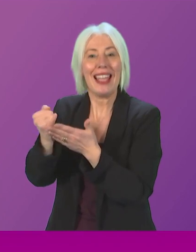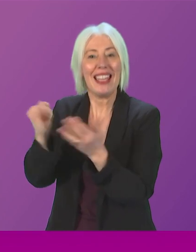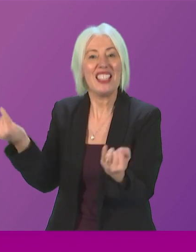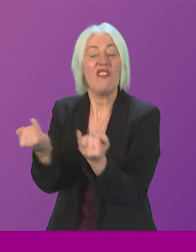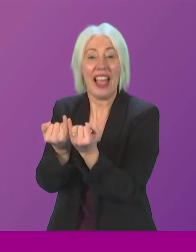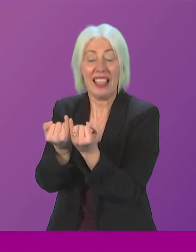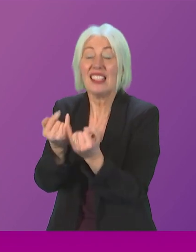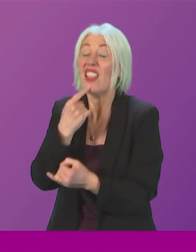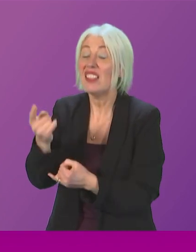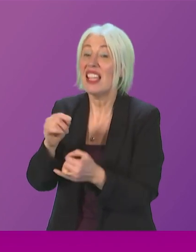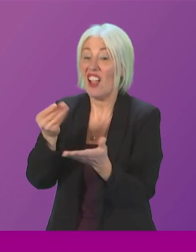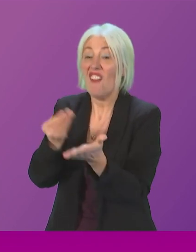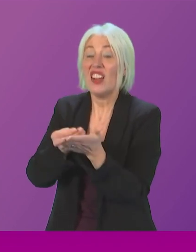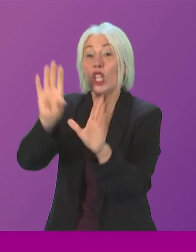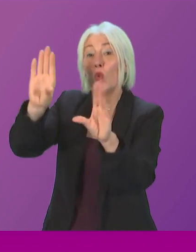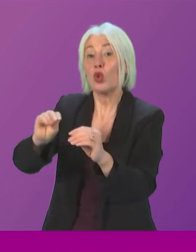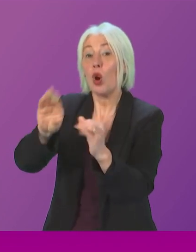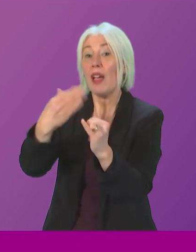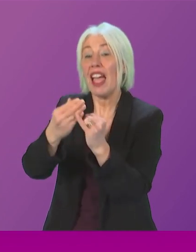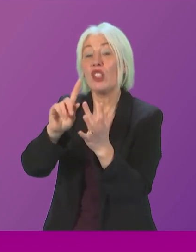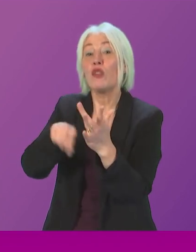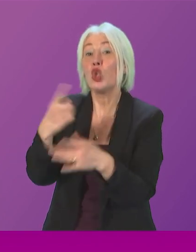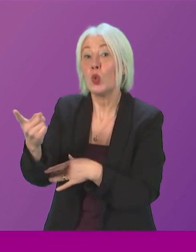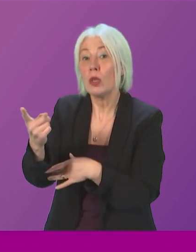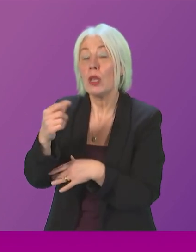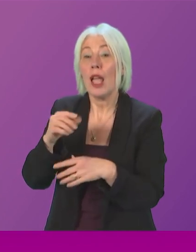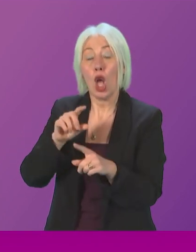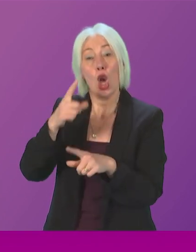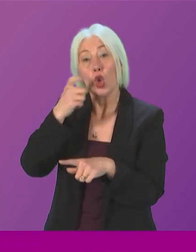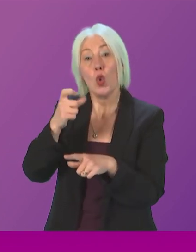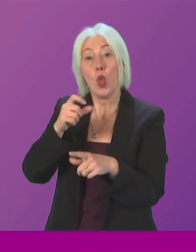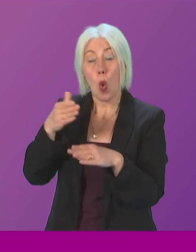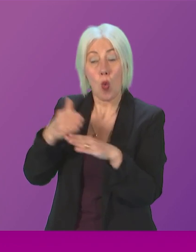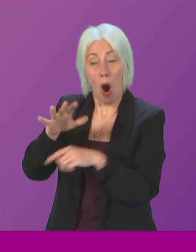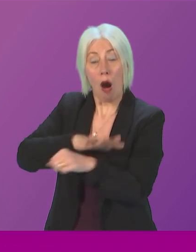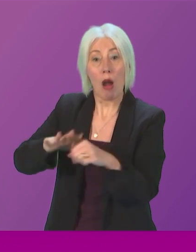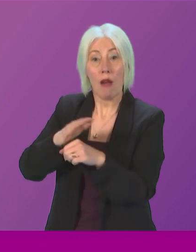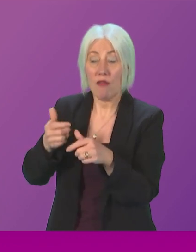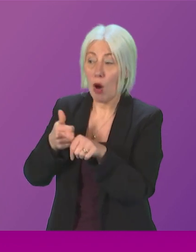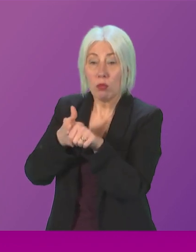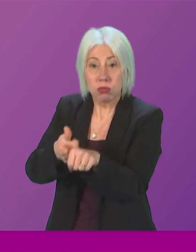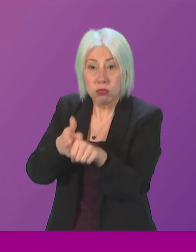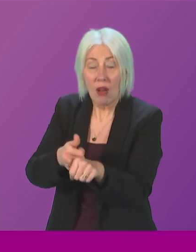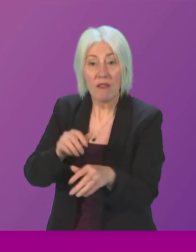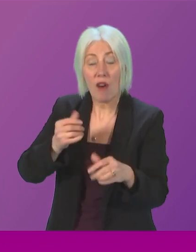will end at the end of June offers a youth work-based community outreach service to vulnerable young people aged 12 to 16